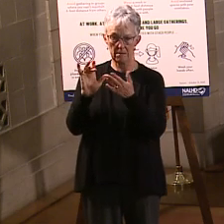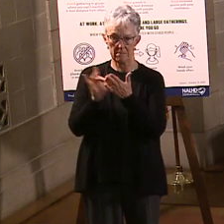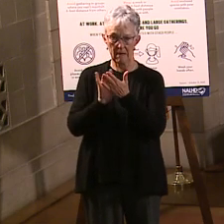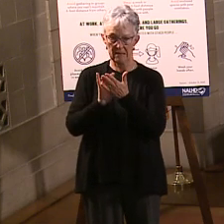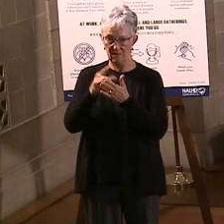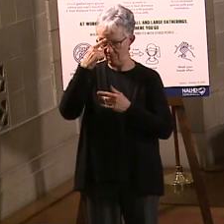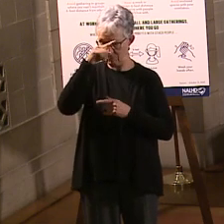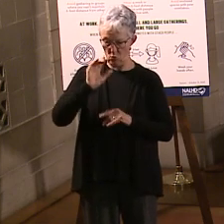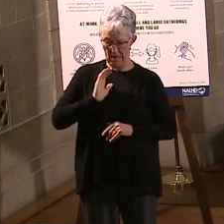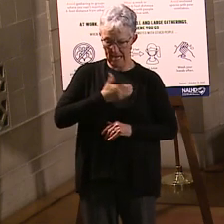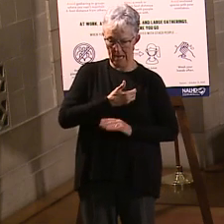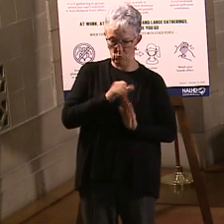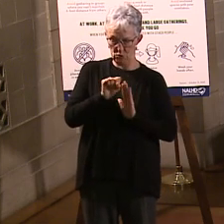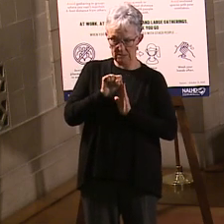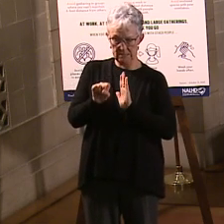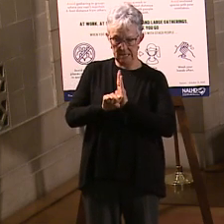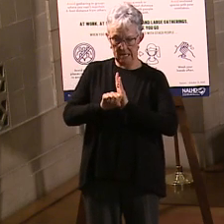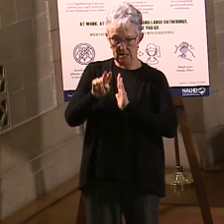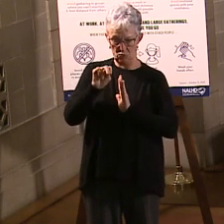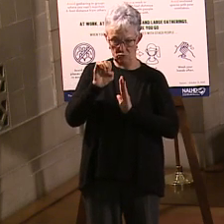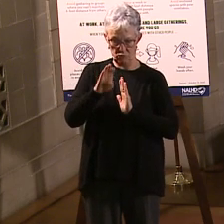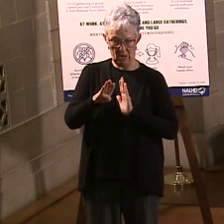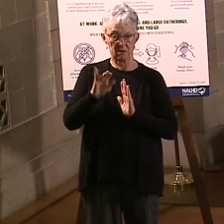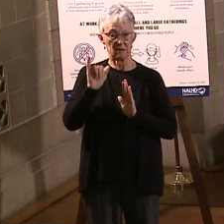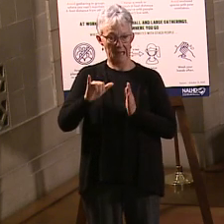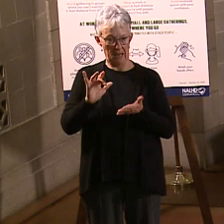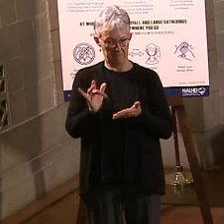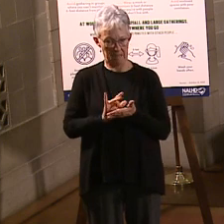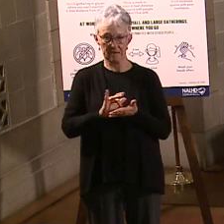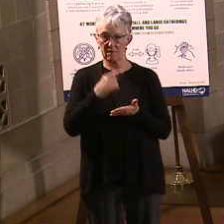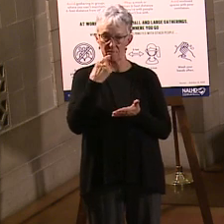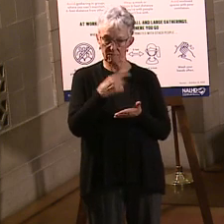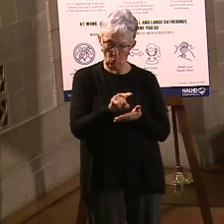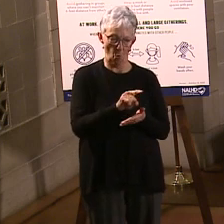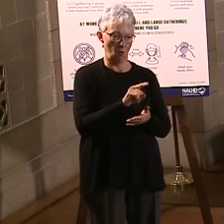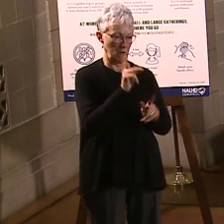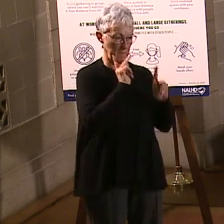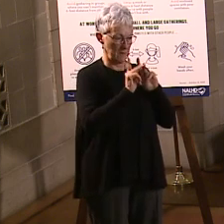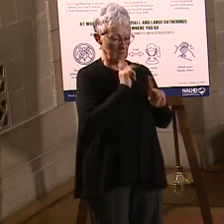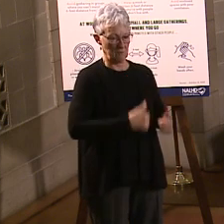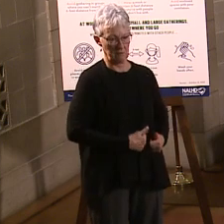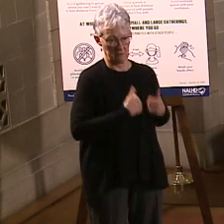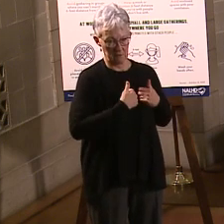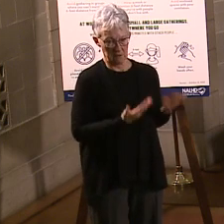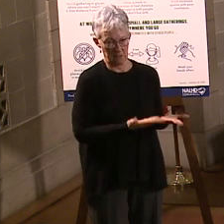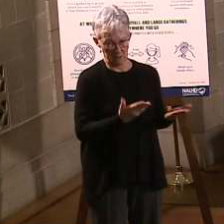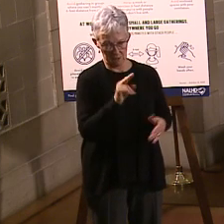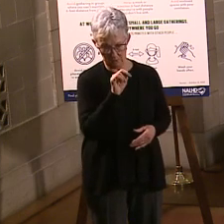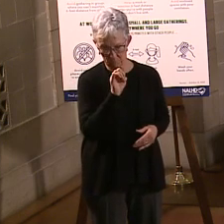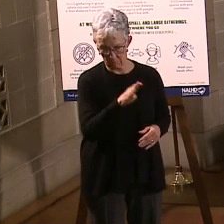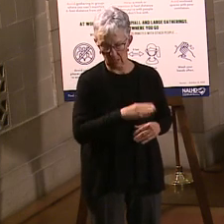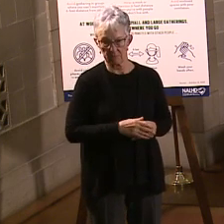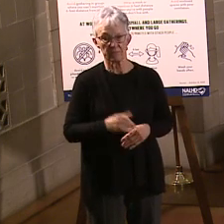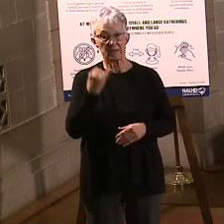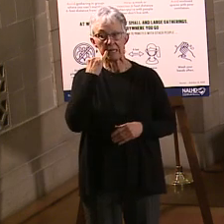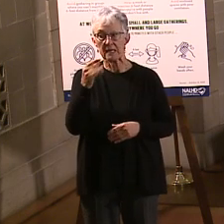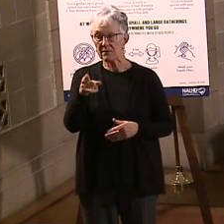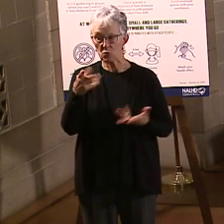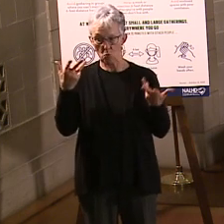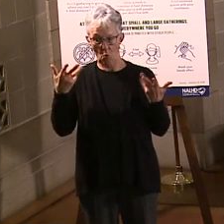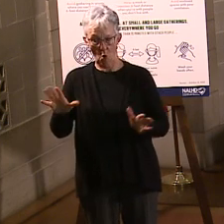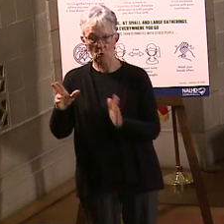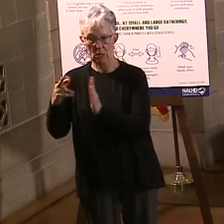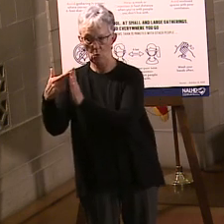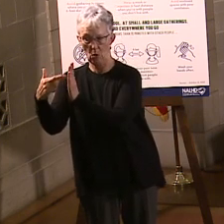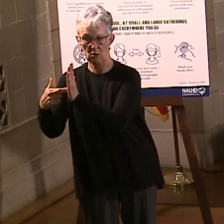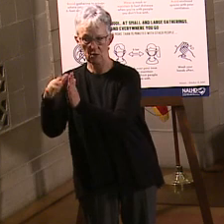allocations are going to Nebraskans. I want to just reiterate this. If you are already registered with the local public health